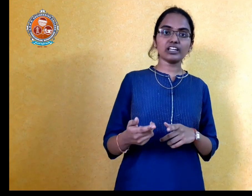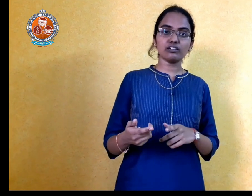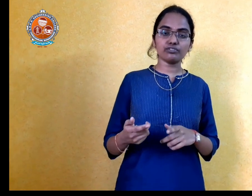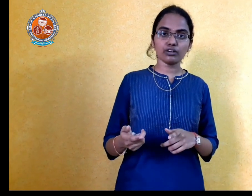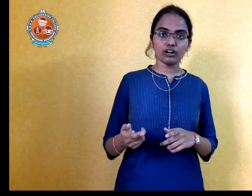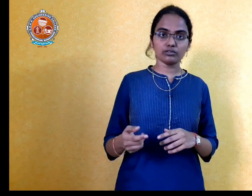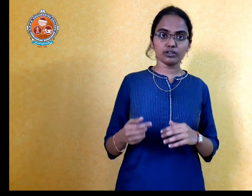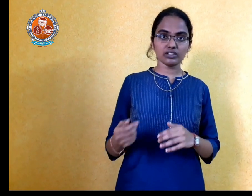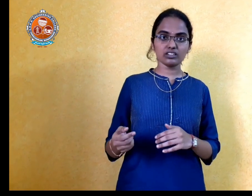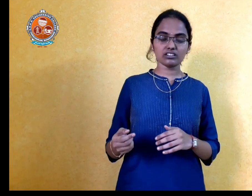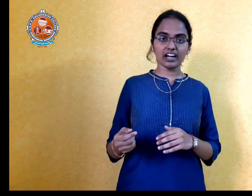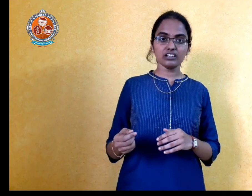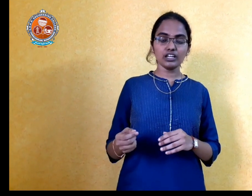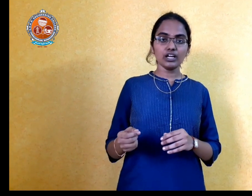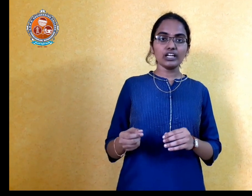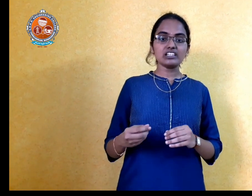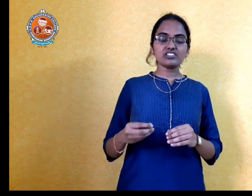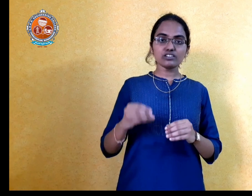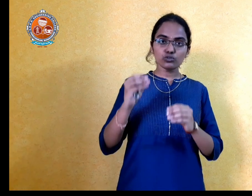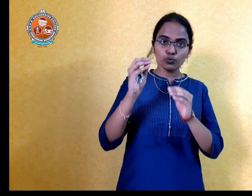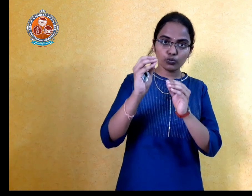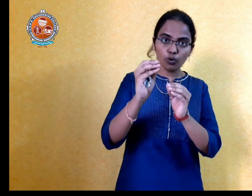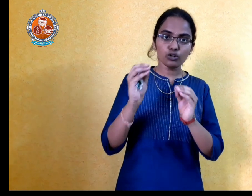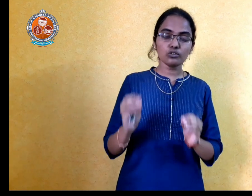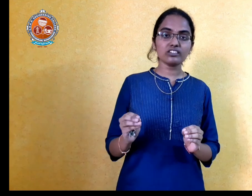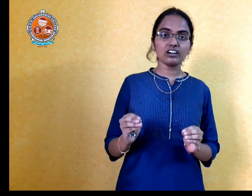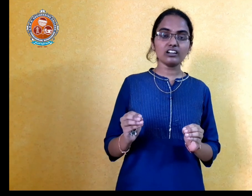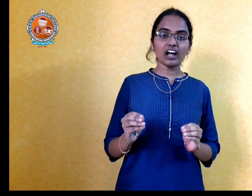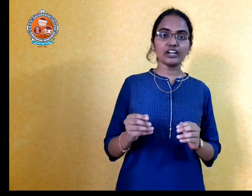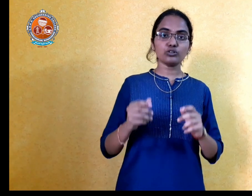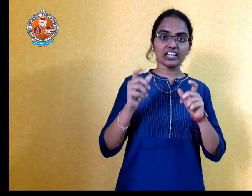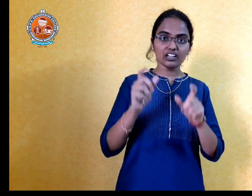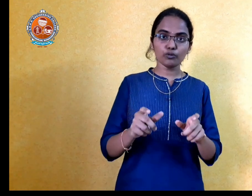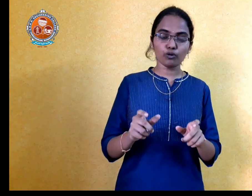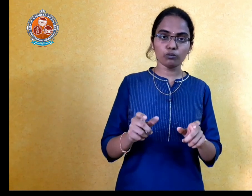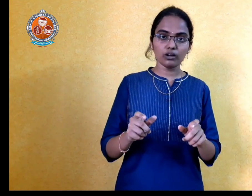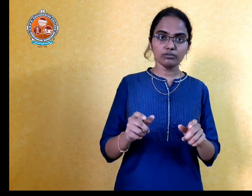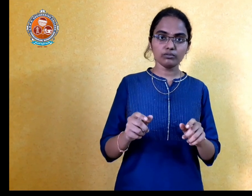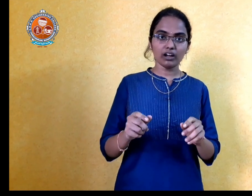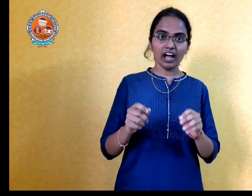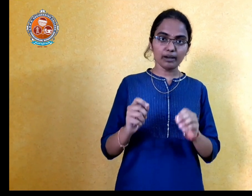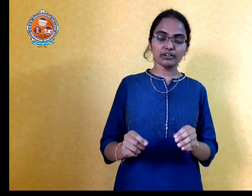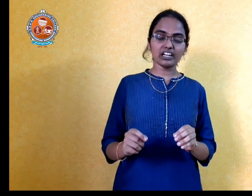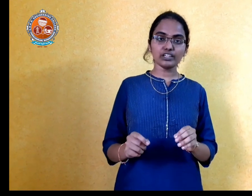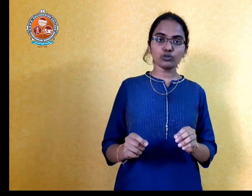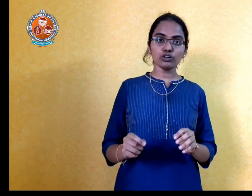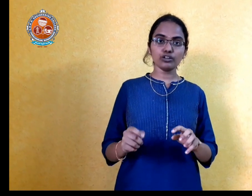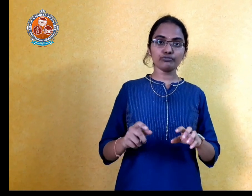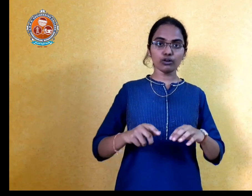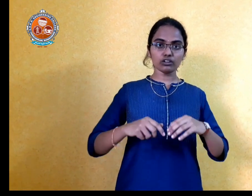tell from this is that, Just, you go to Sir, and you tell your problem. And telling you if you are